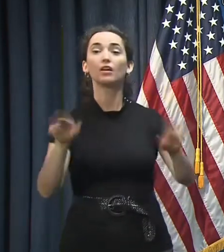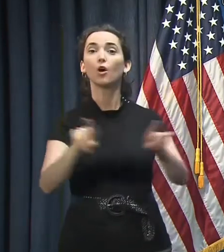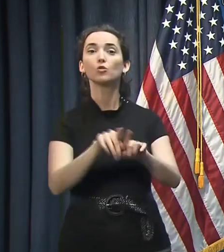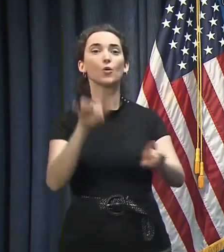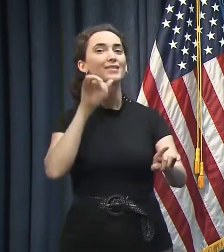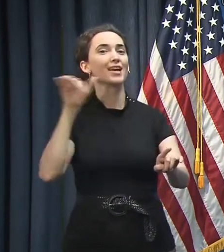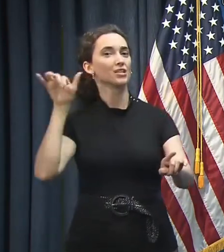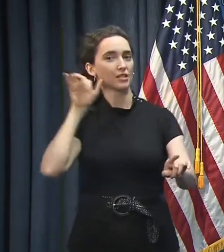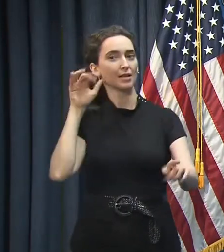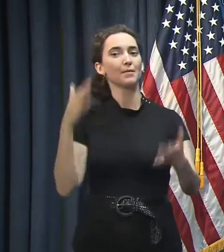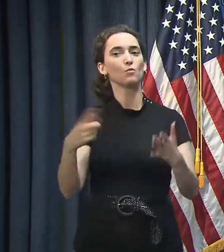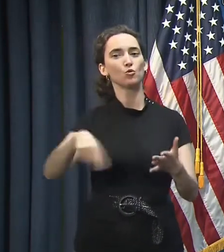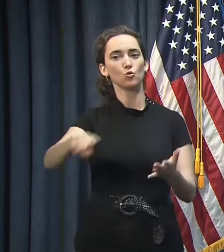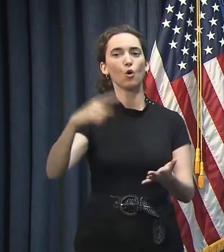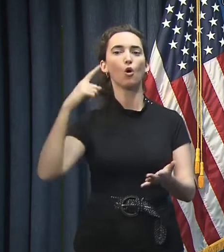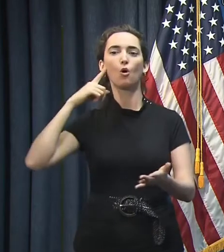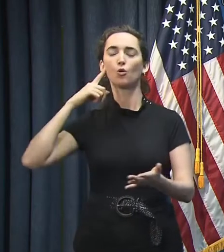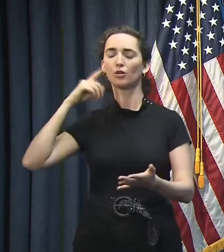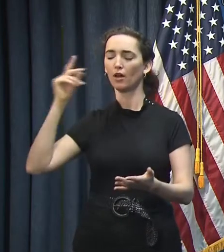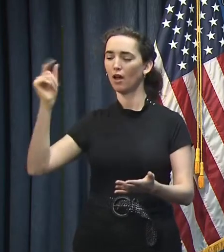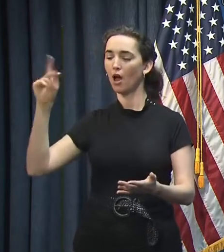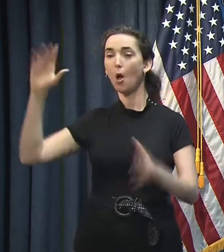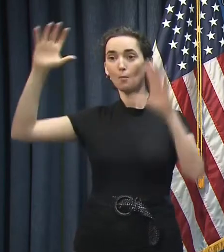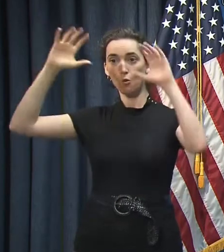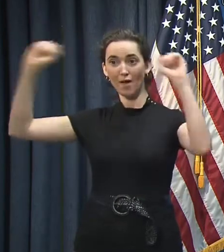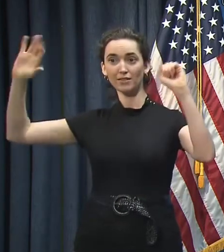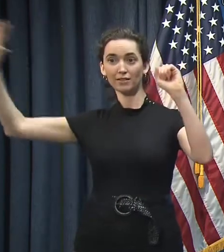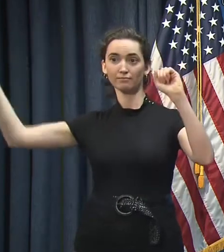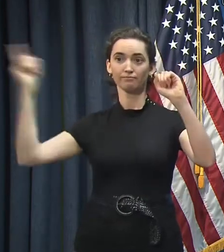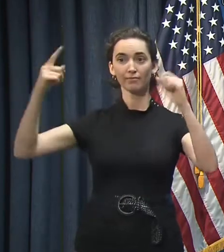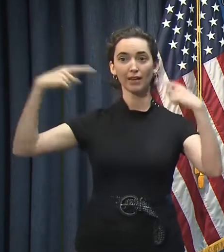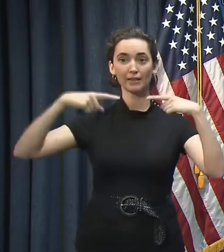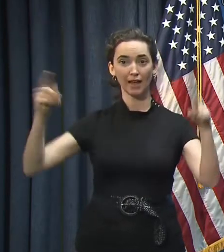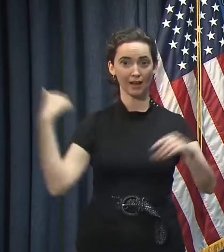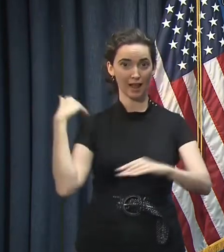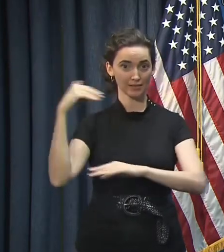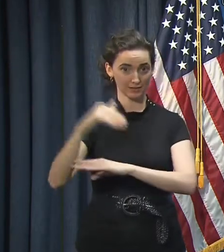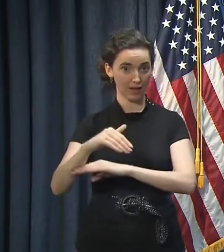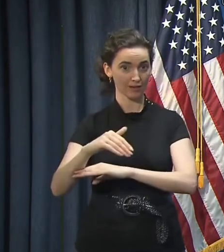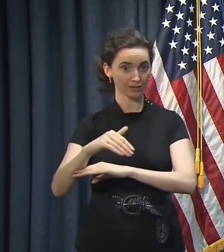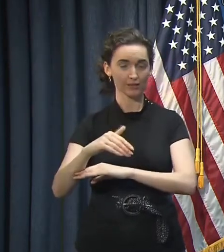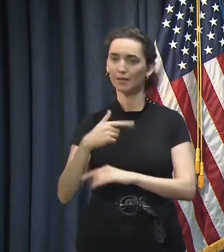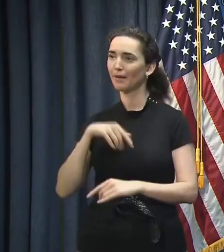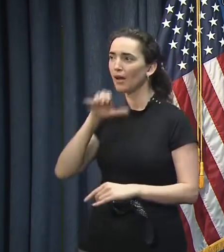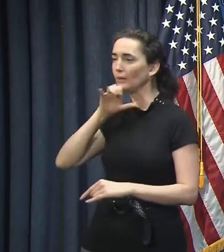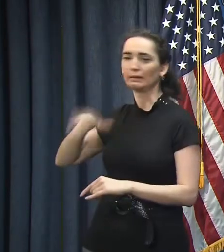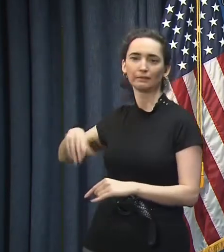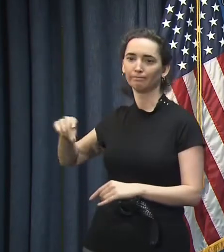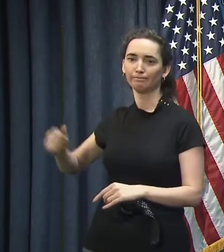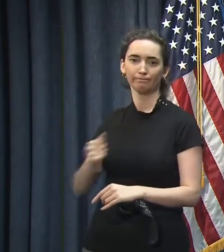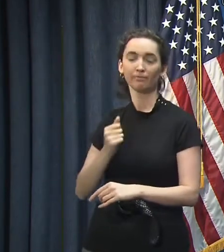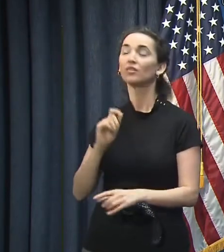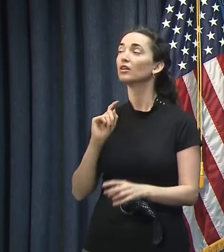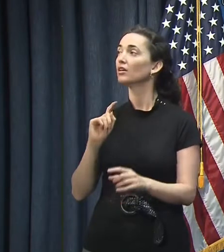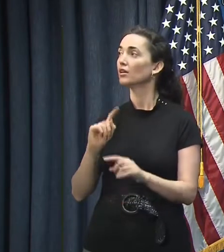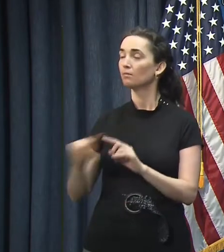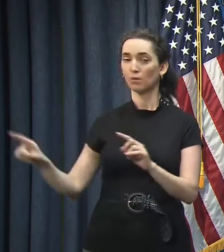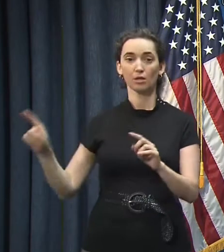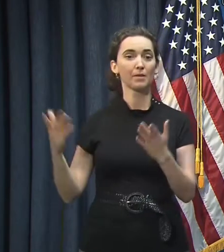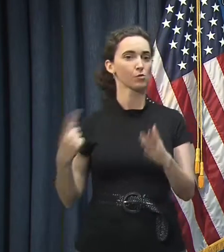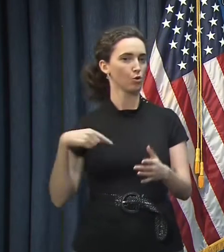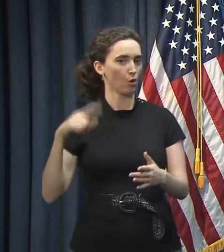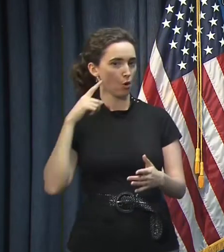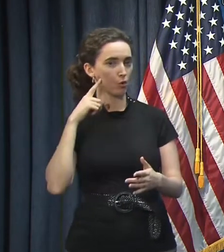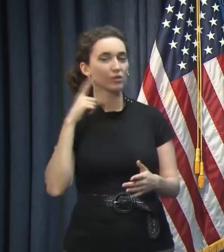this discussed at the President's press conference last night. I wasn't able to watch it. But they released a